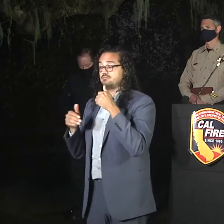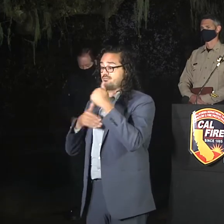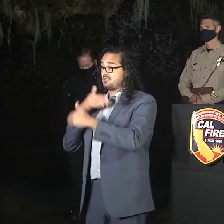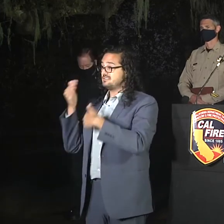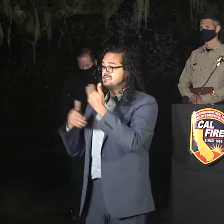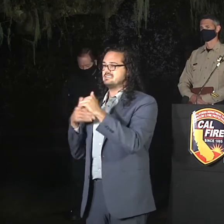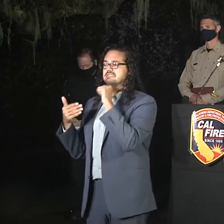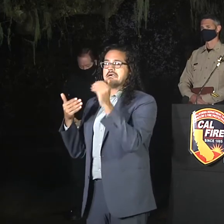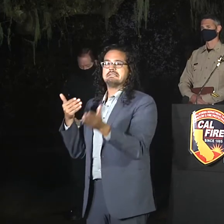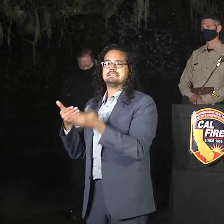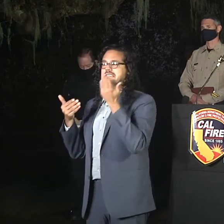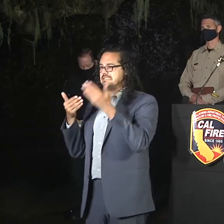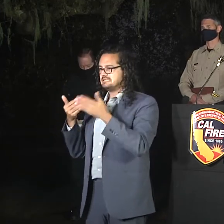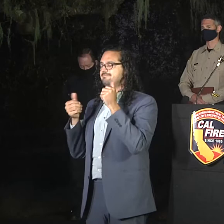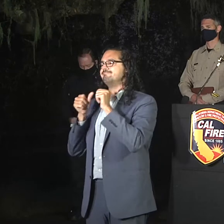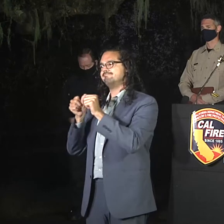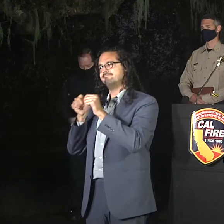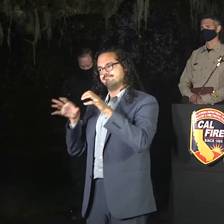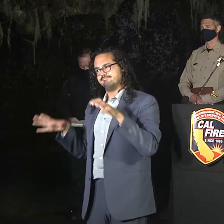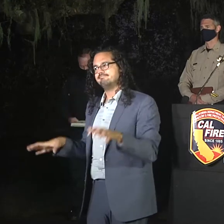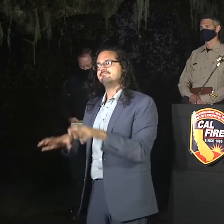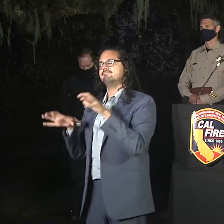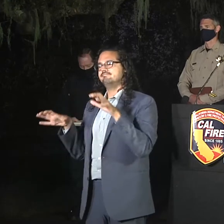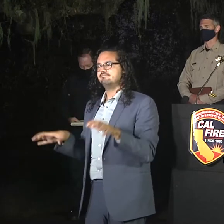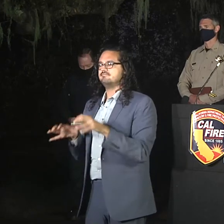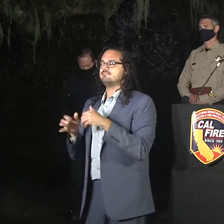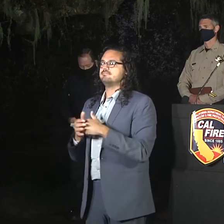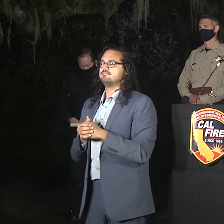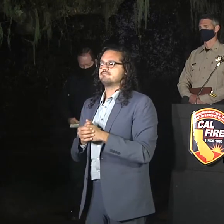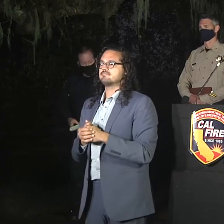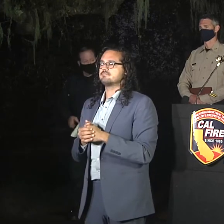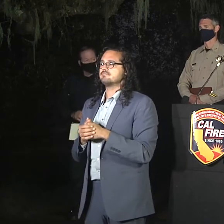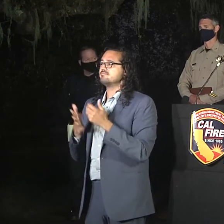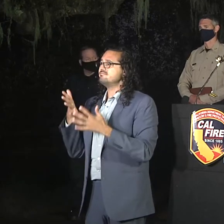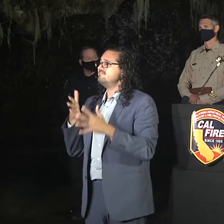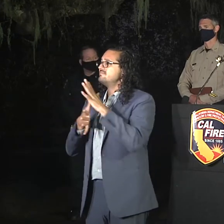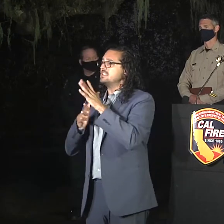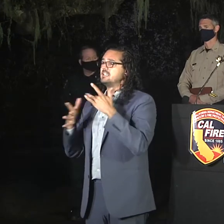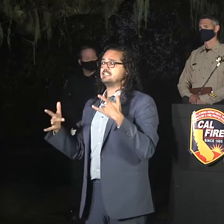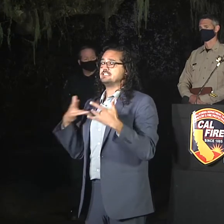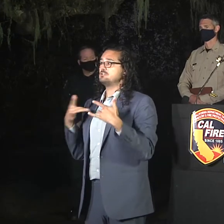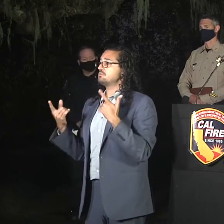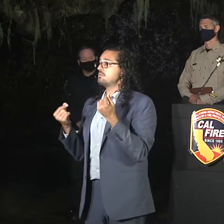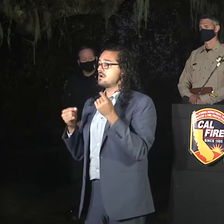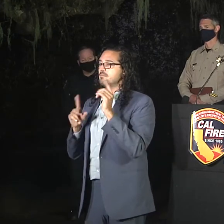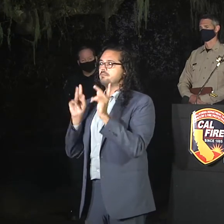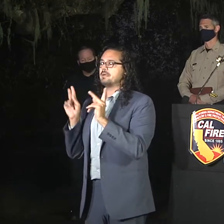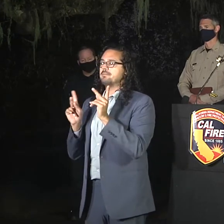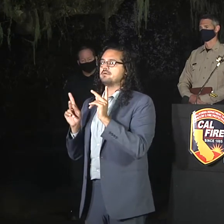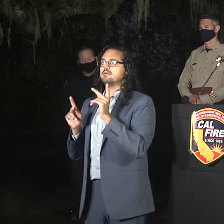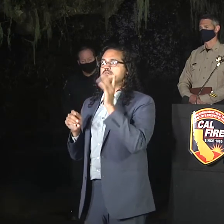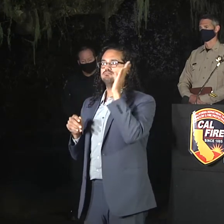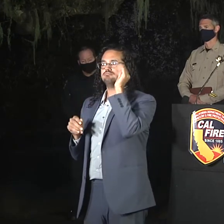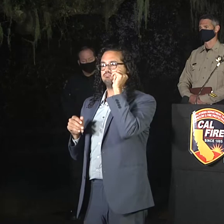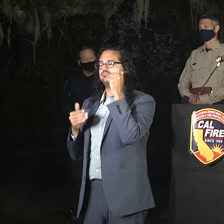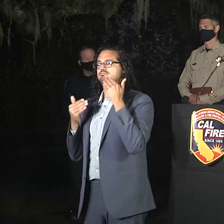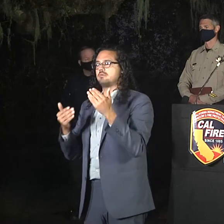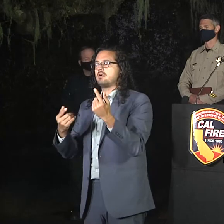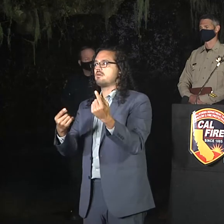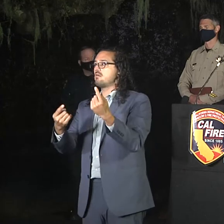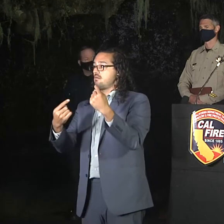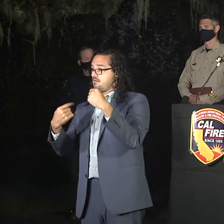Obviously our biggest concern when we start bringing folks back in and lifting some of the orders is making sure that we